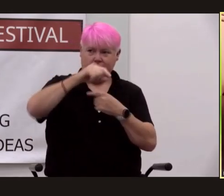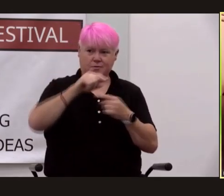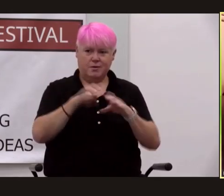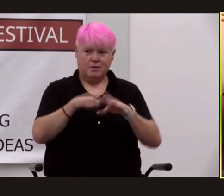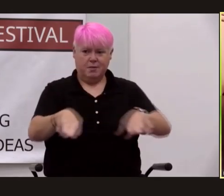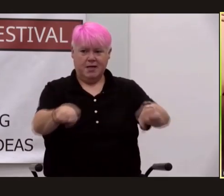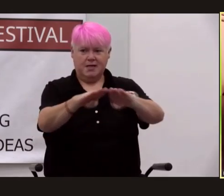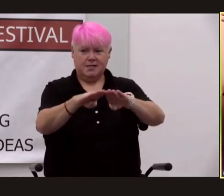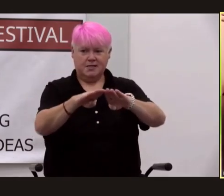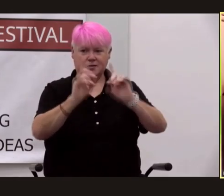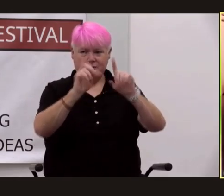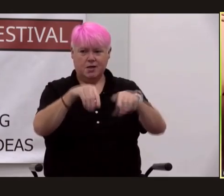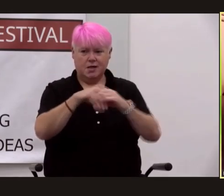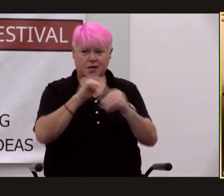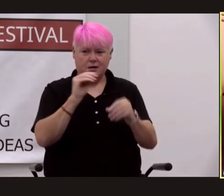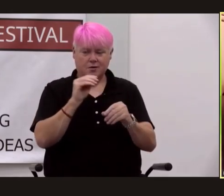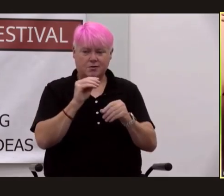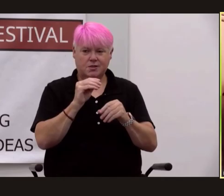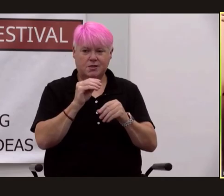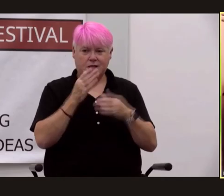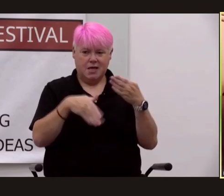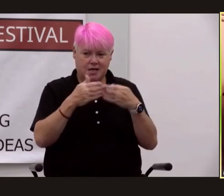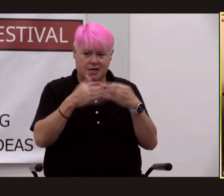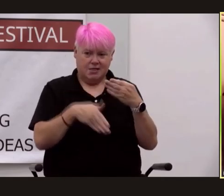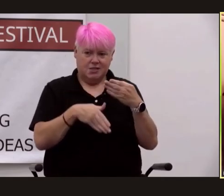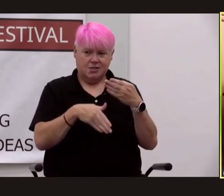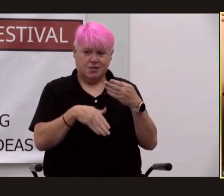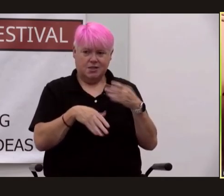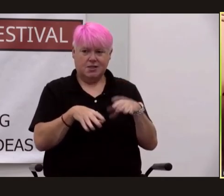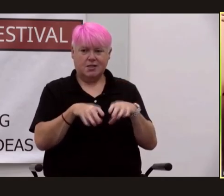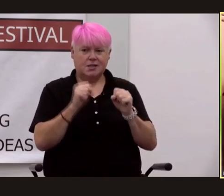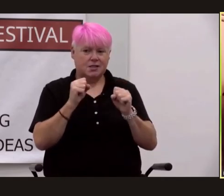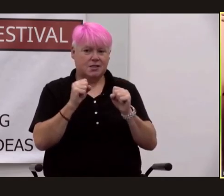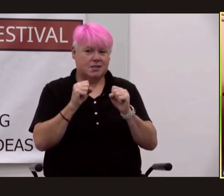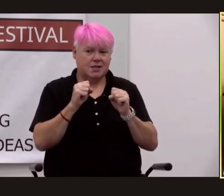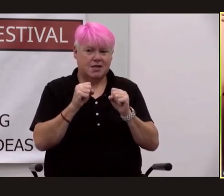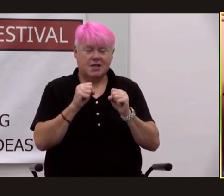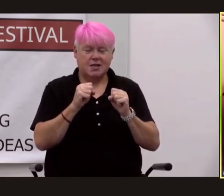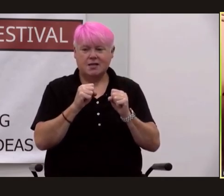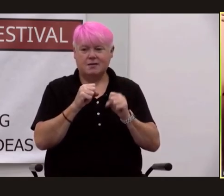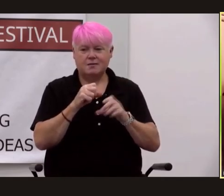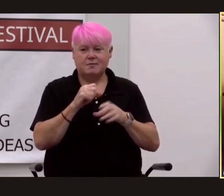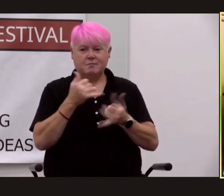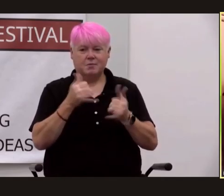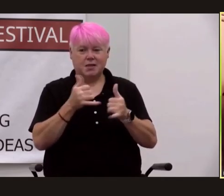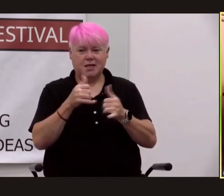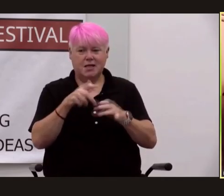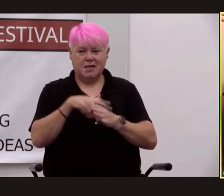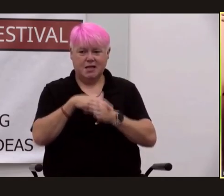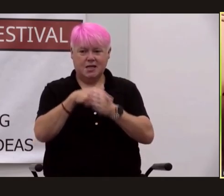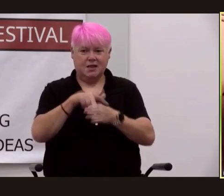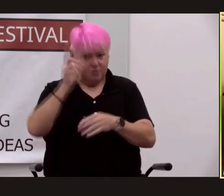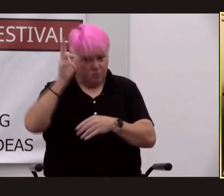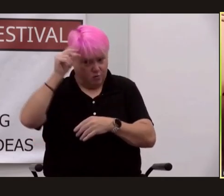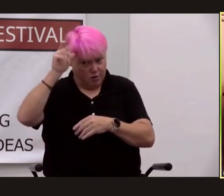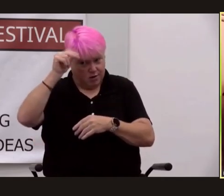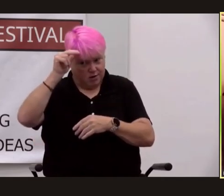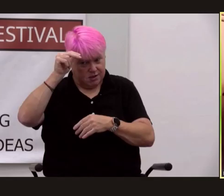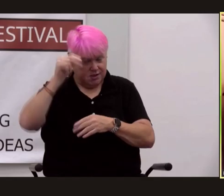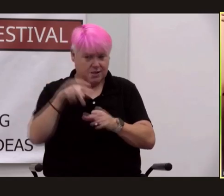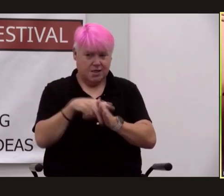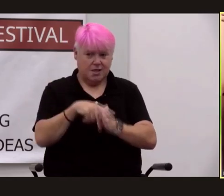out to the edge took care but oppie was deaf playing chico like a musical instrument bringing each hoof